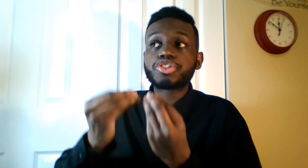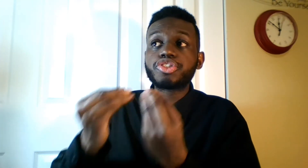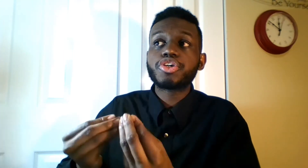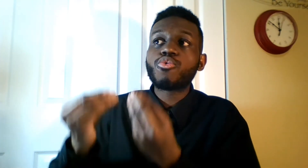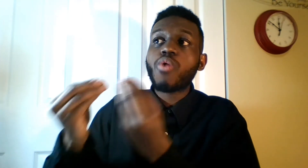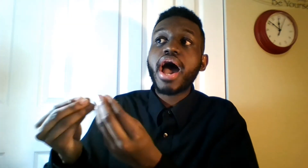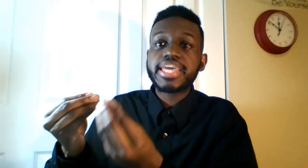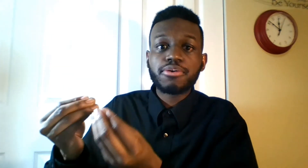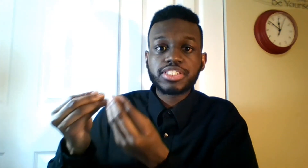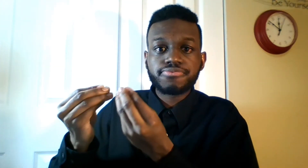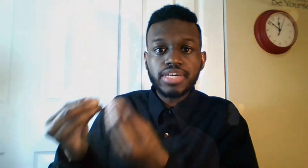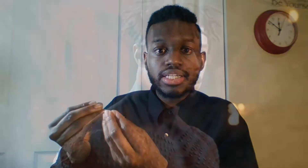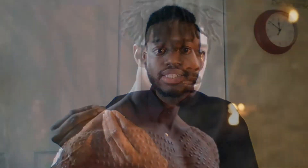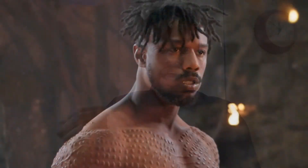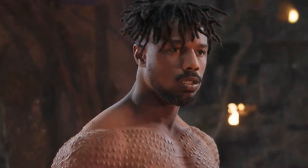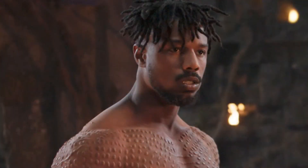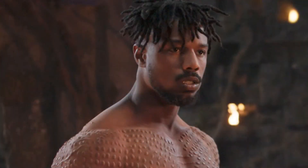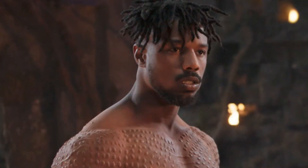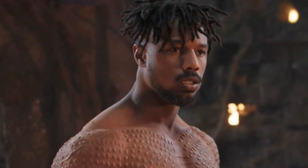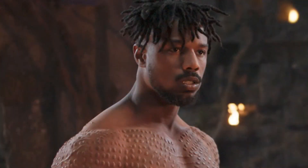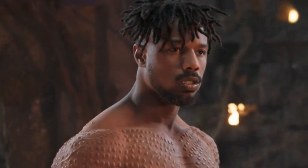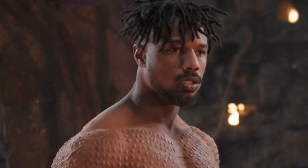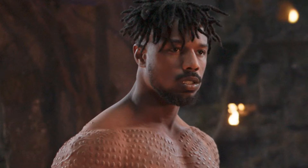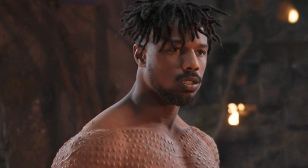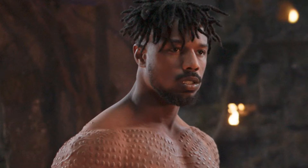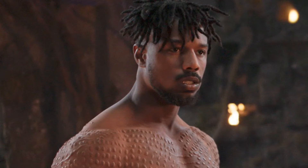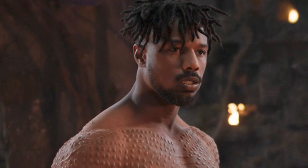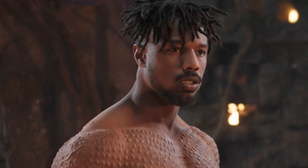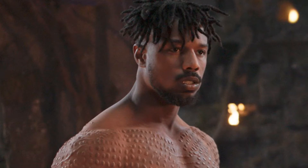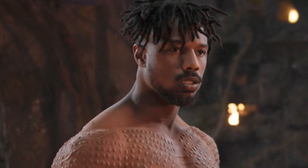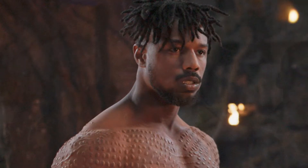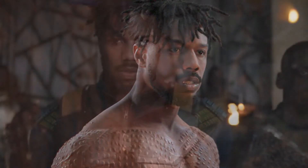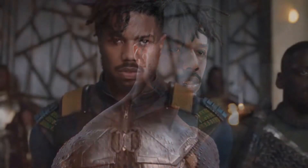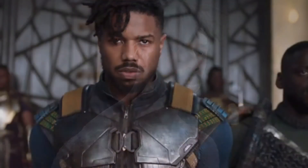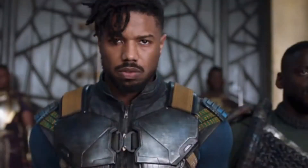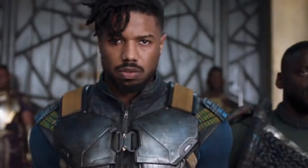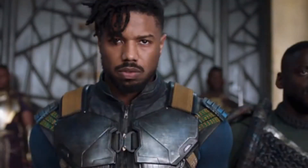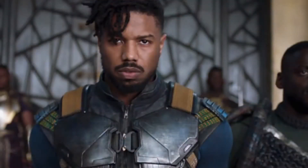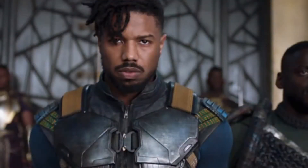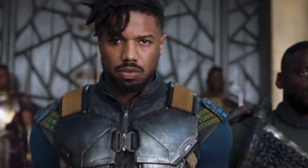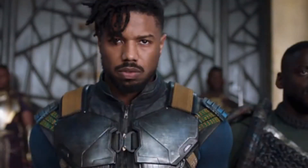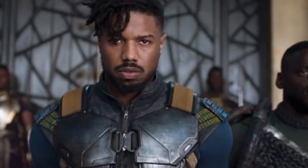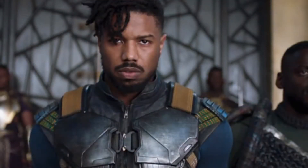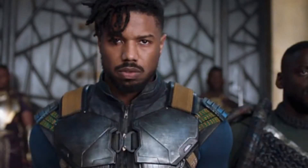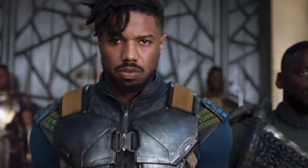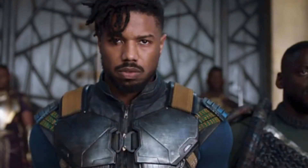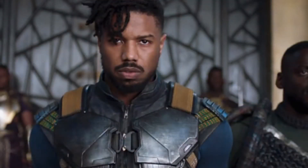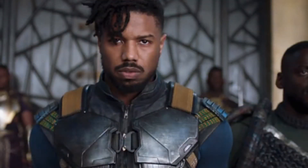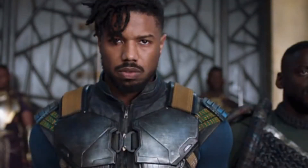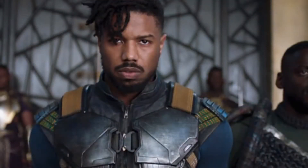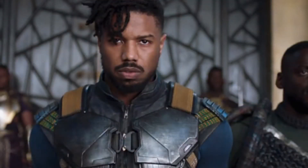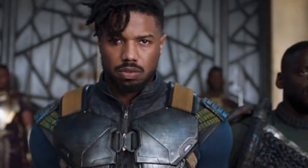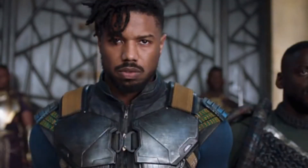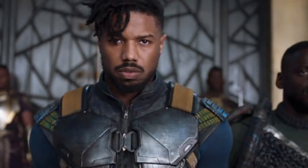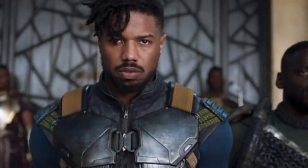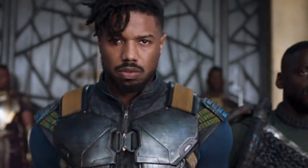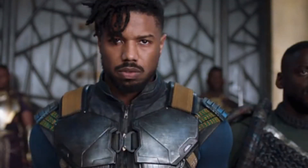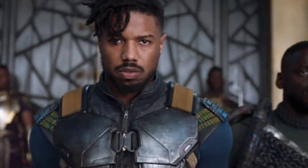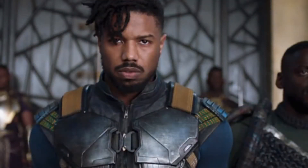why he was a villain. I got behind him and I completely understand why he was killing people for